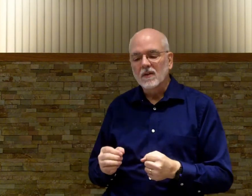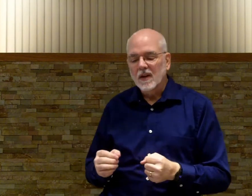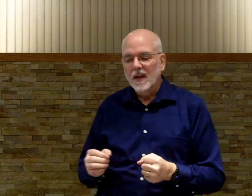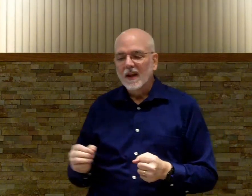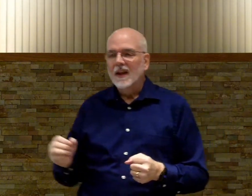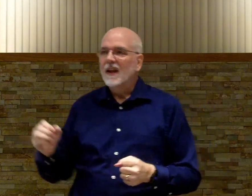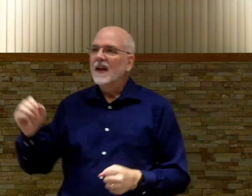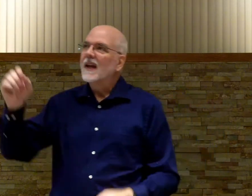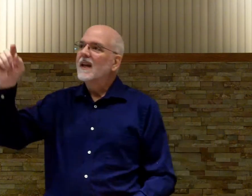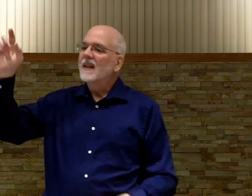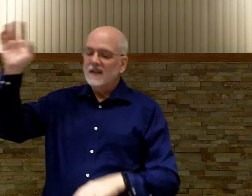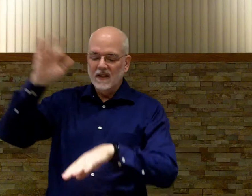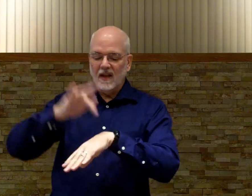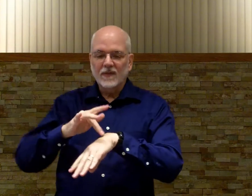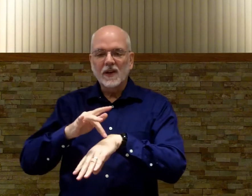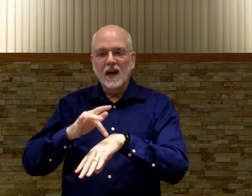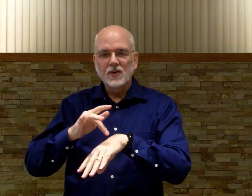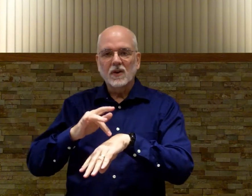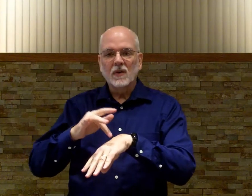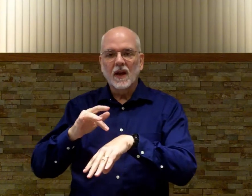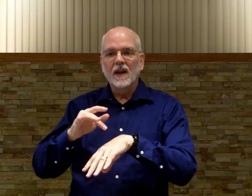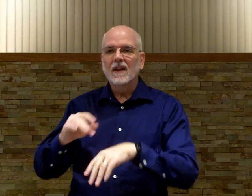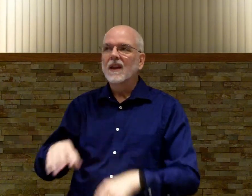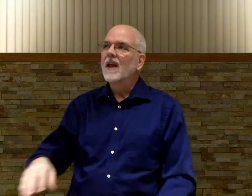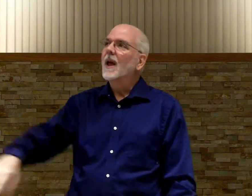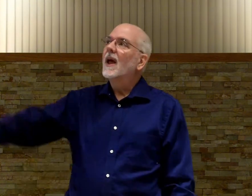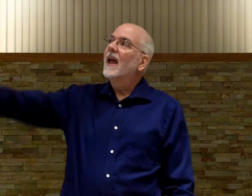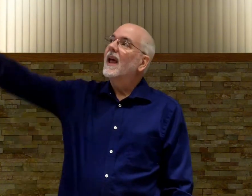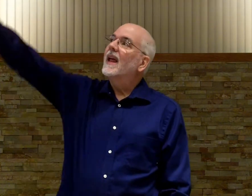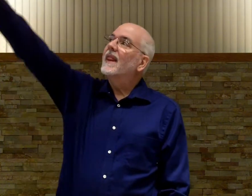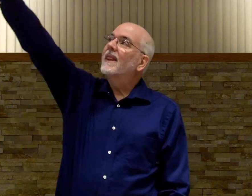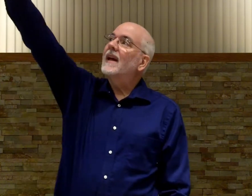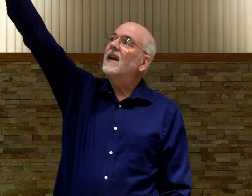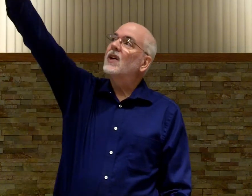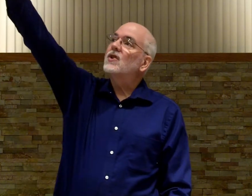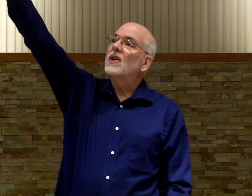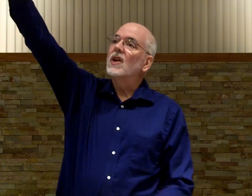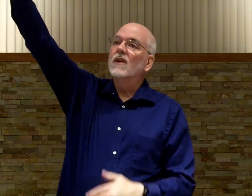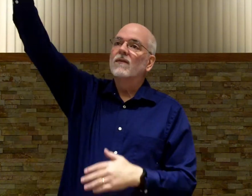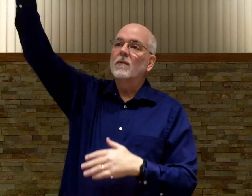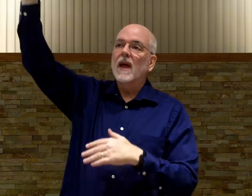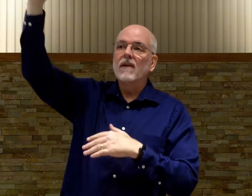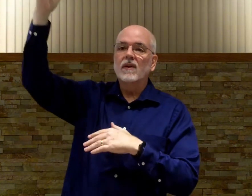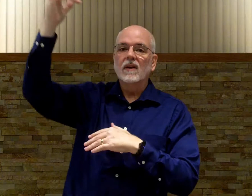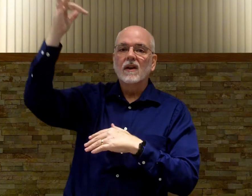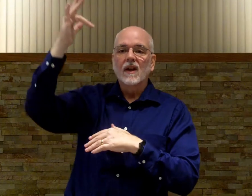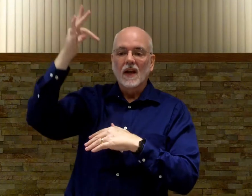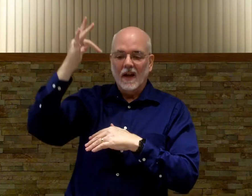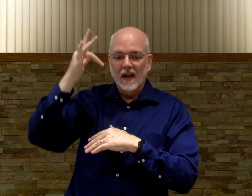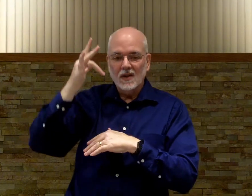this is the sign for touch okay that touch is going to come from heaven it's